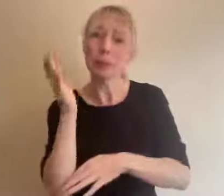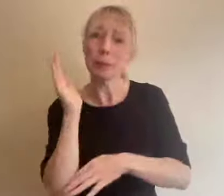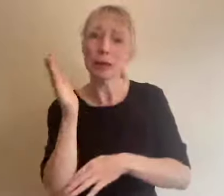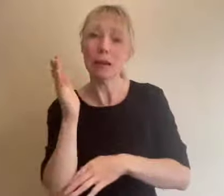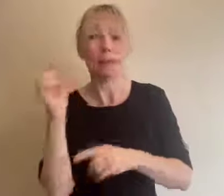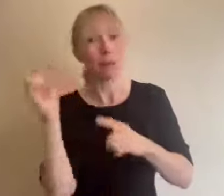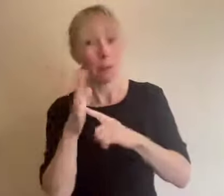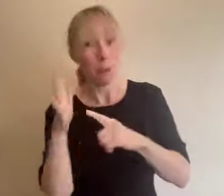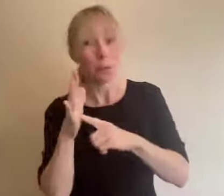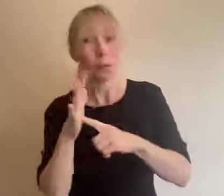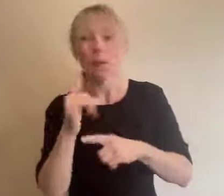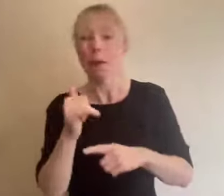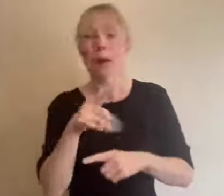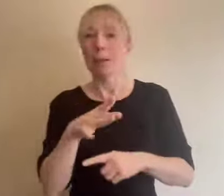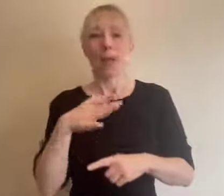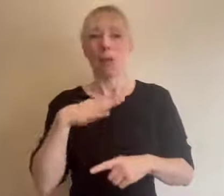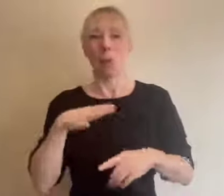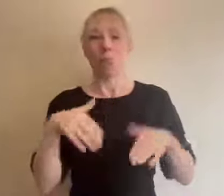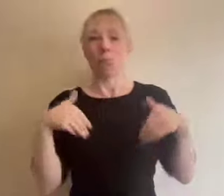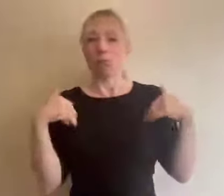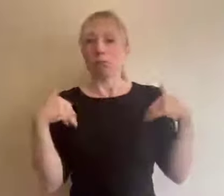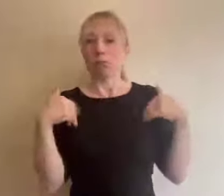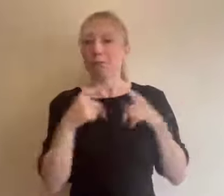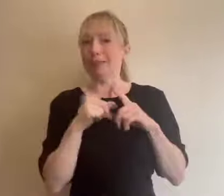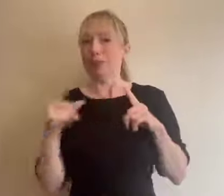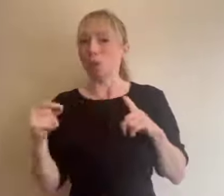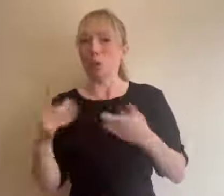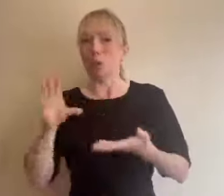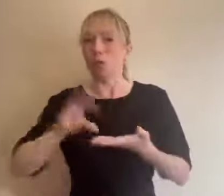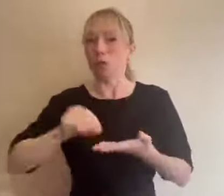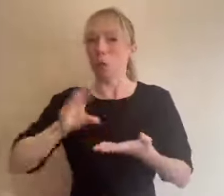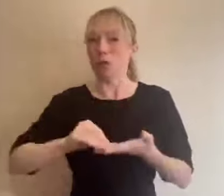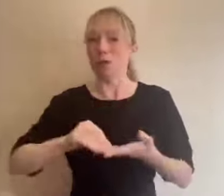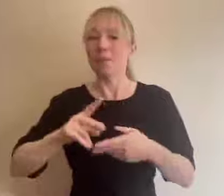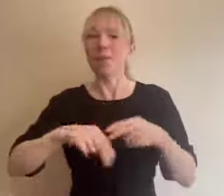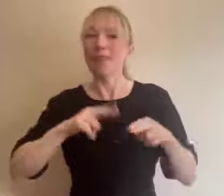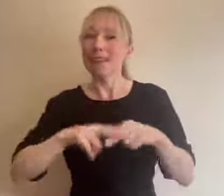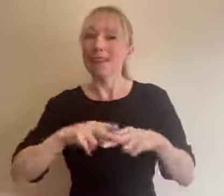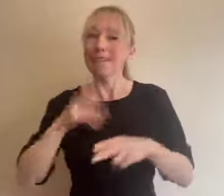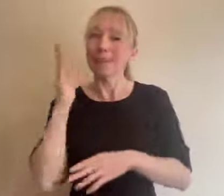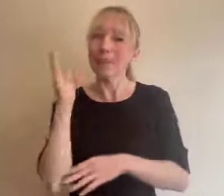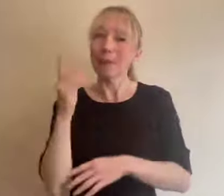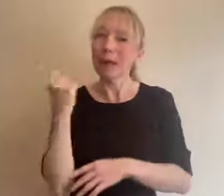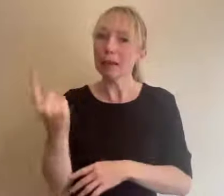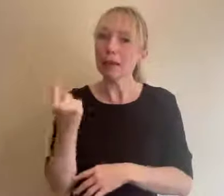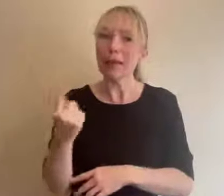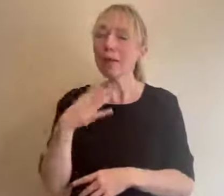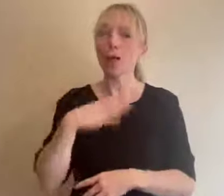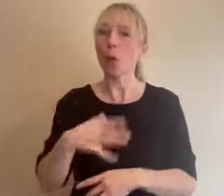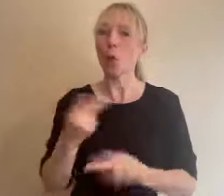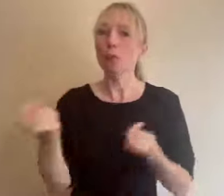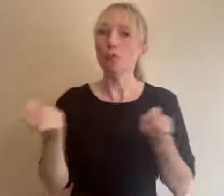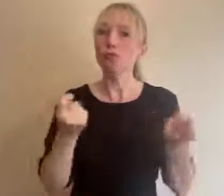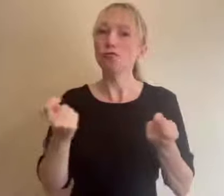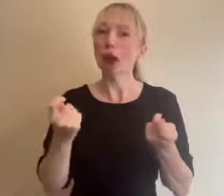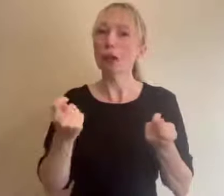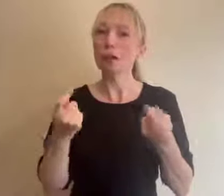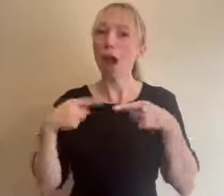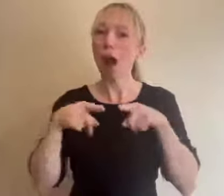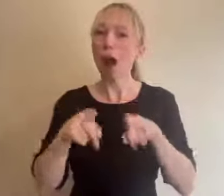digitally or recorded if they do not wish to run a hybrid event then you will need to accept that but you should put it into contracts